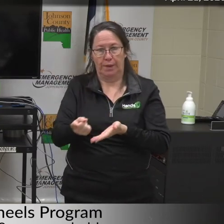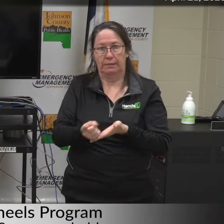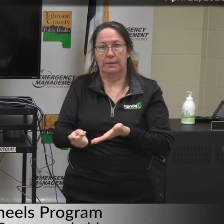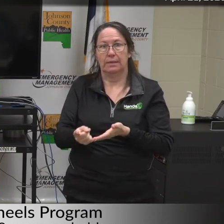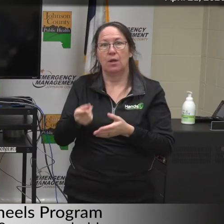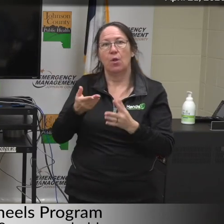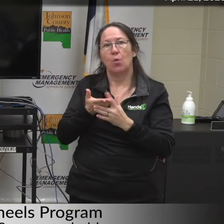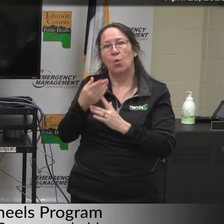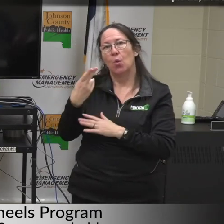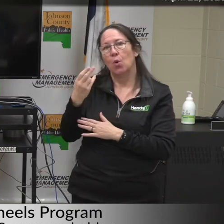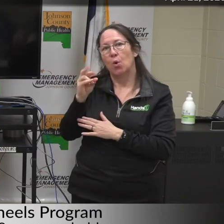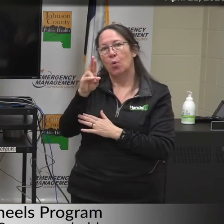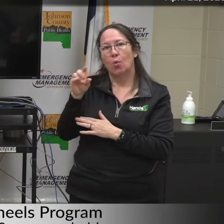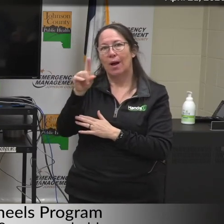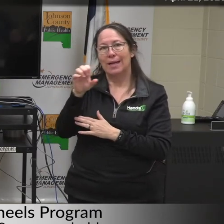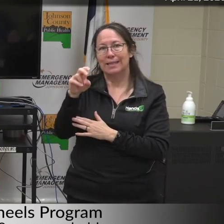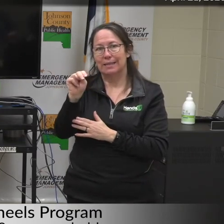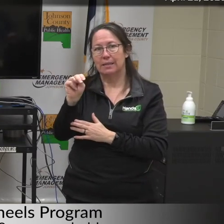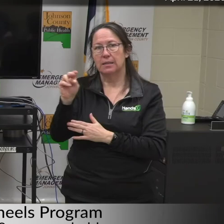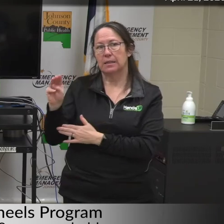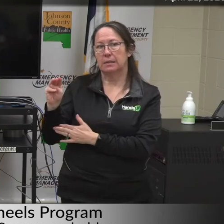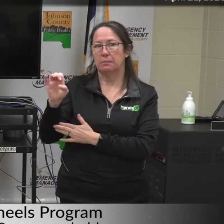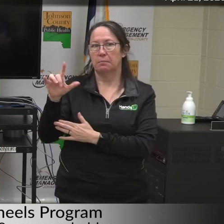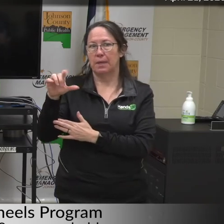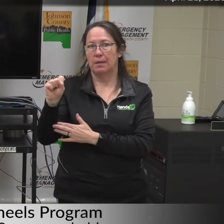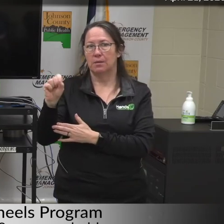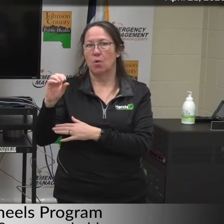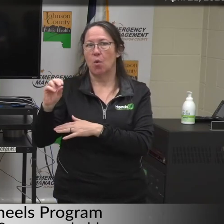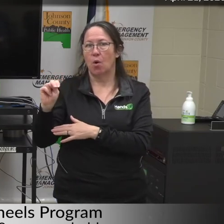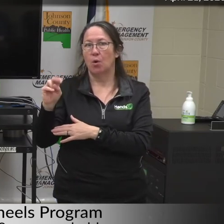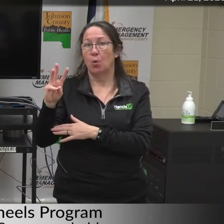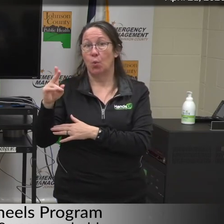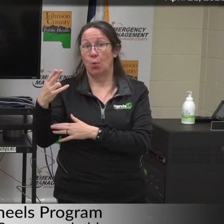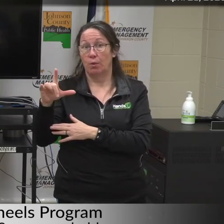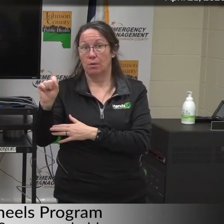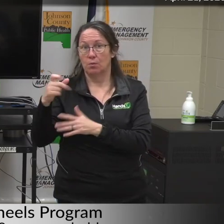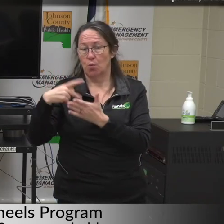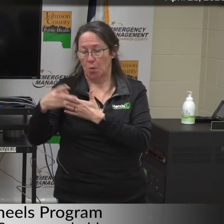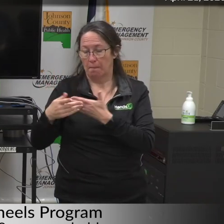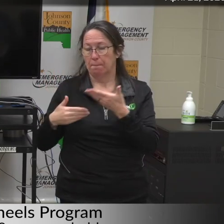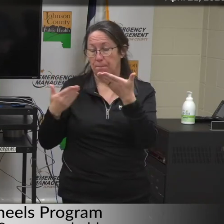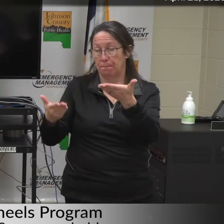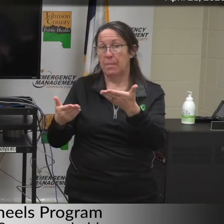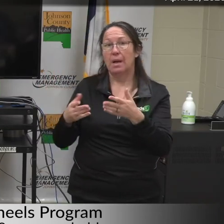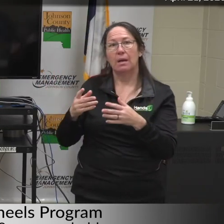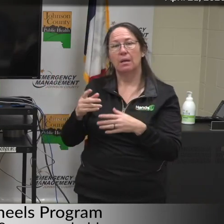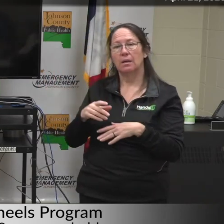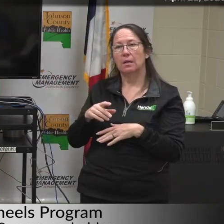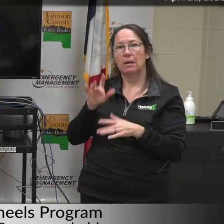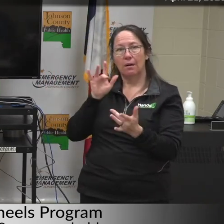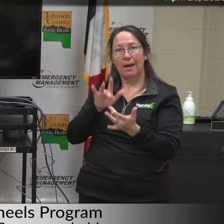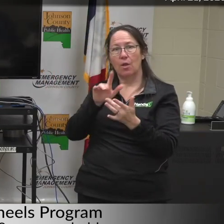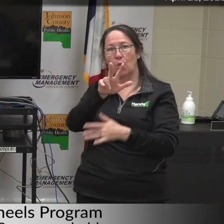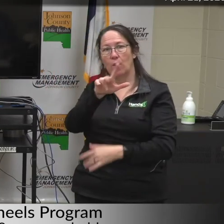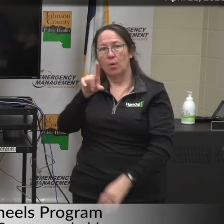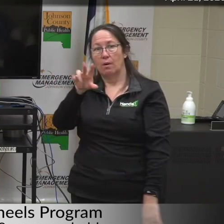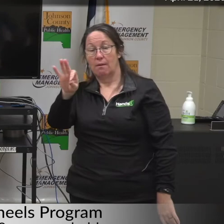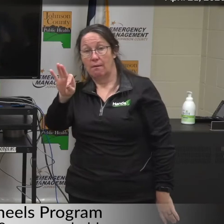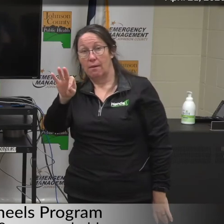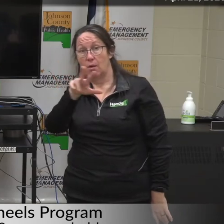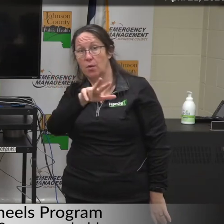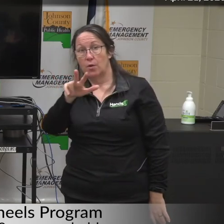the Horizons Meals on Wheels program. For more information on that program, visit or contact 319